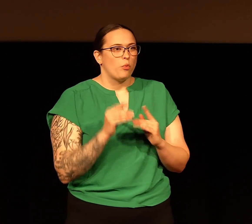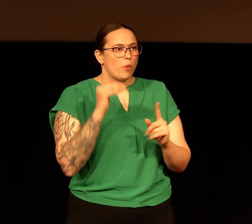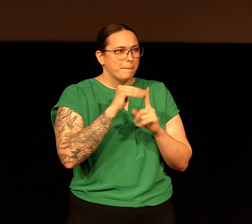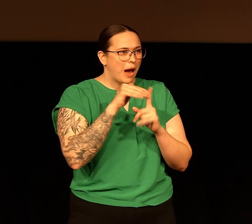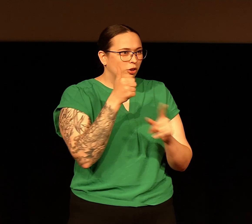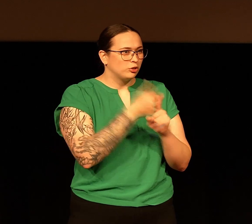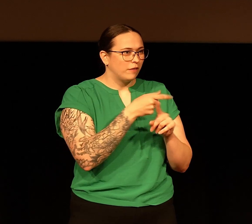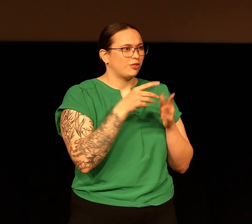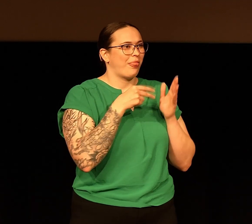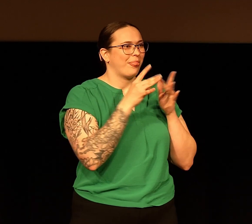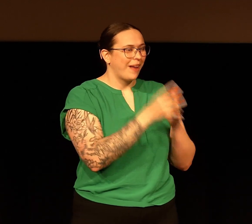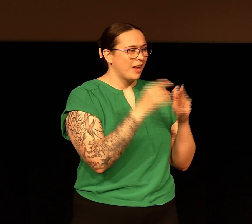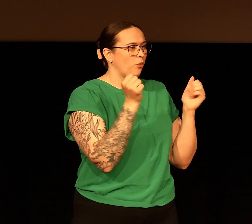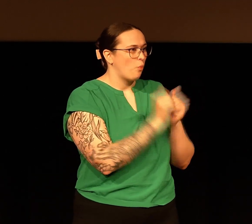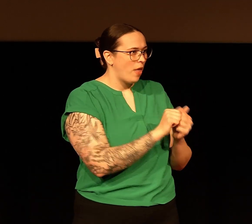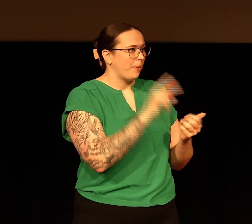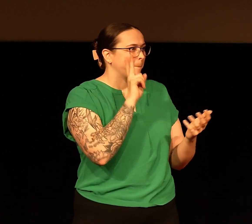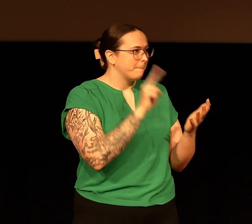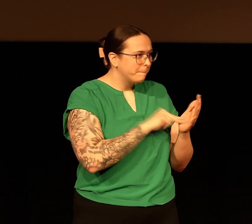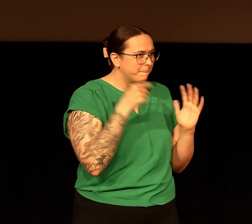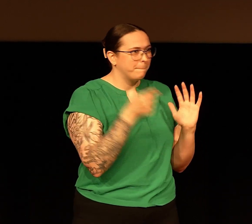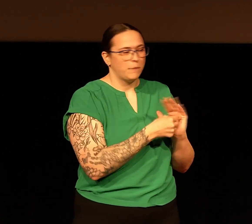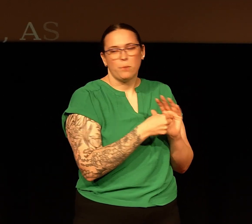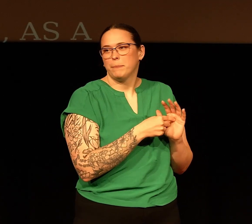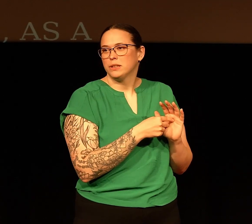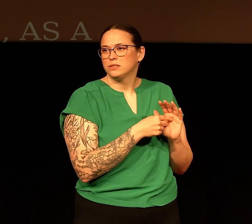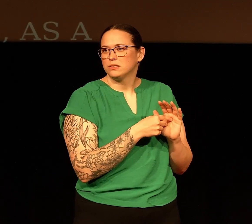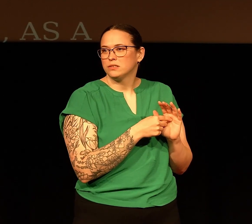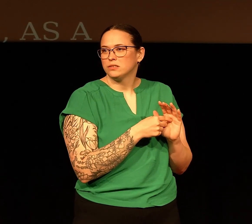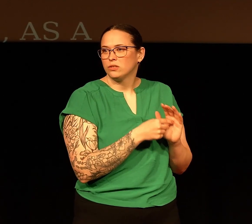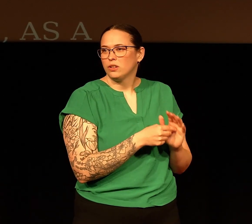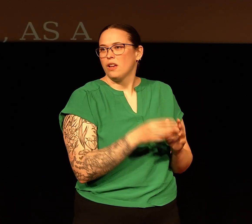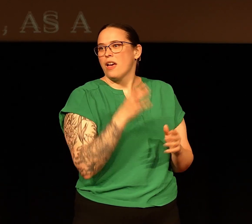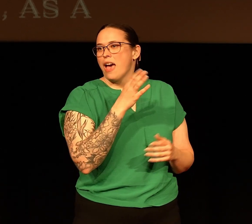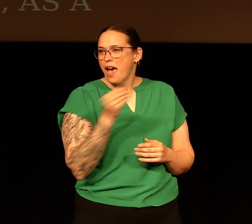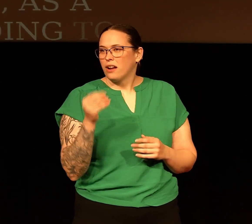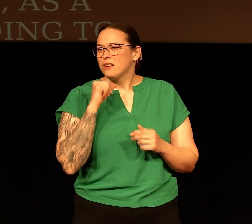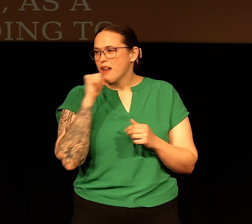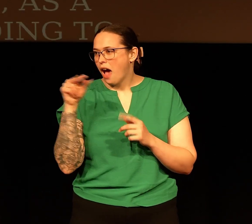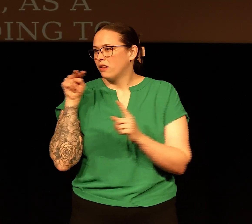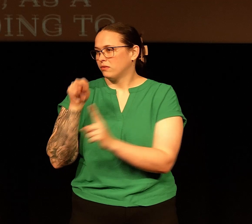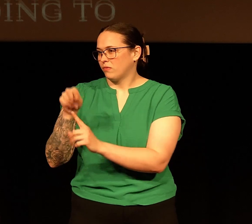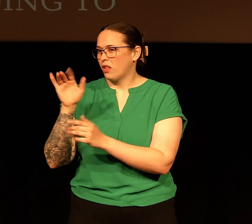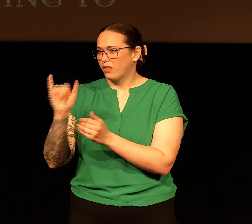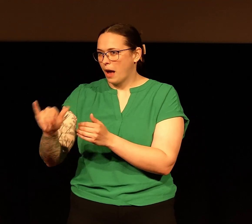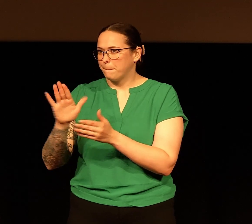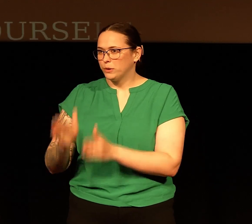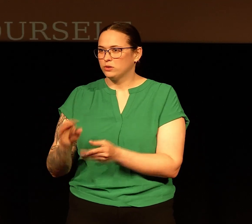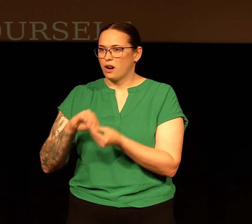remind yourself. Lead with purpose. And don't view that person as a number.